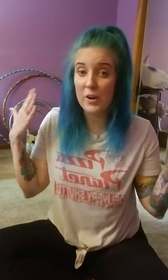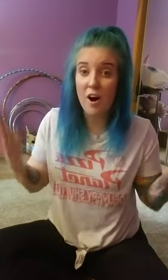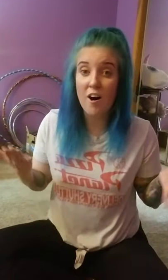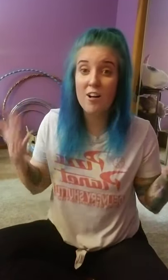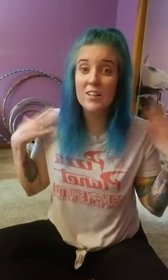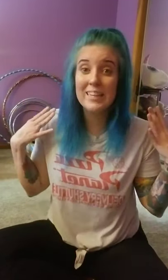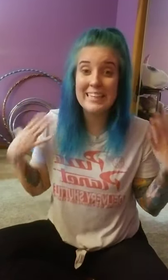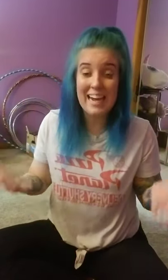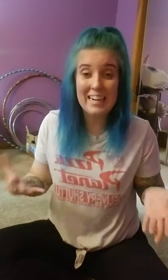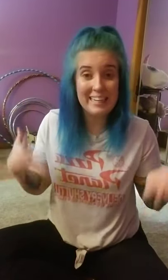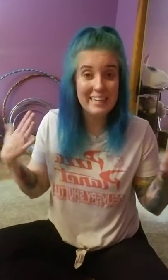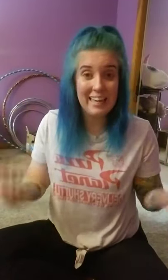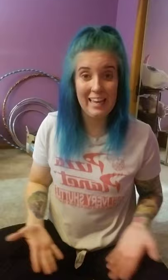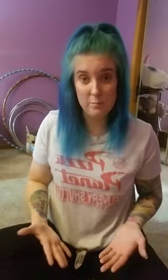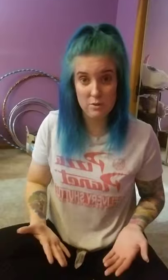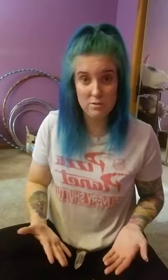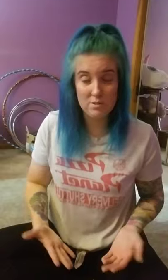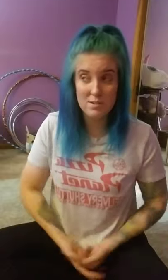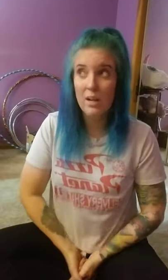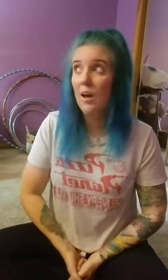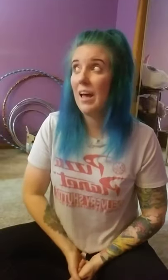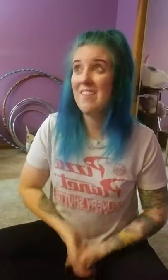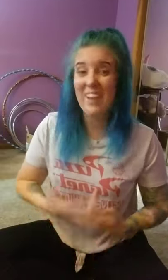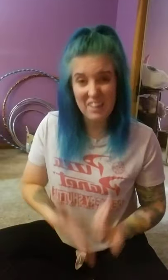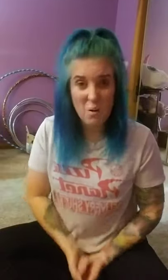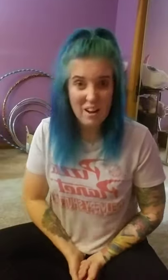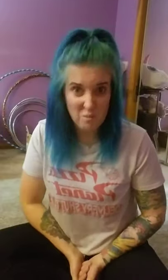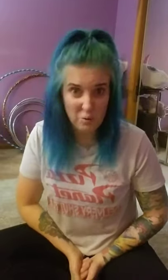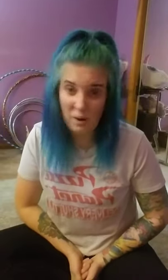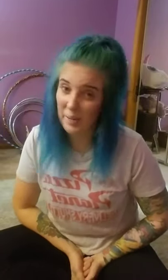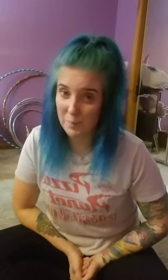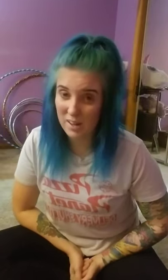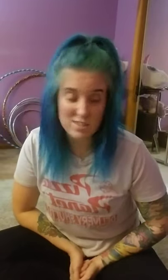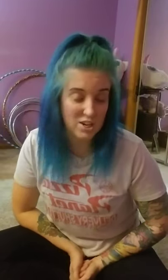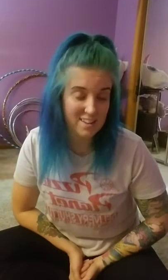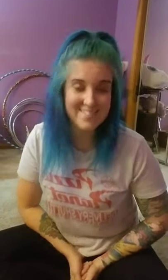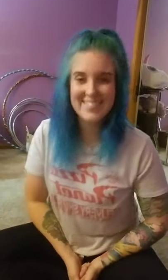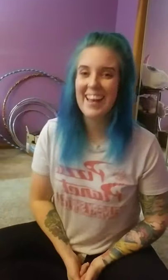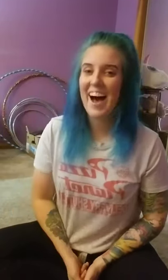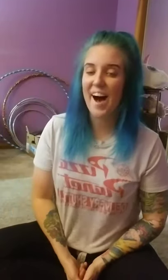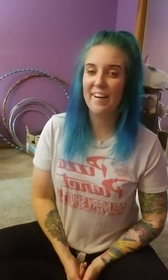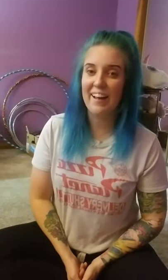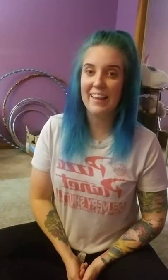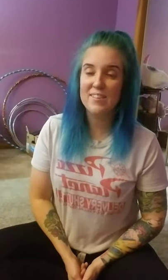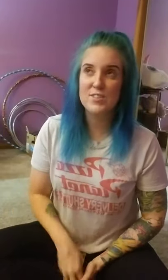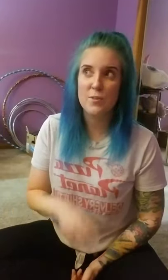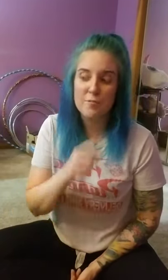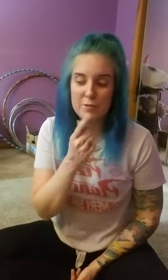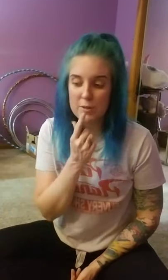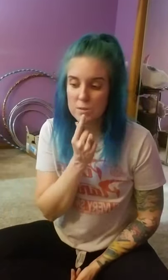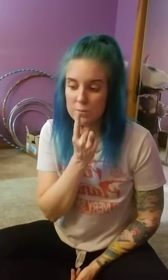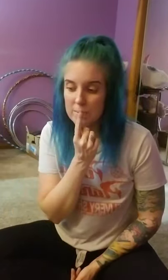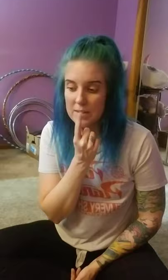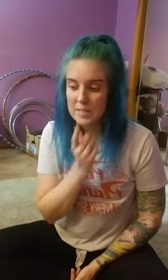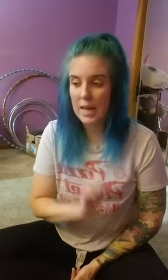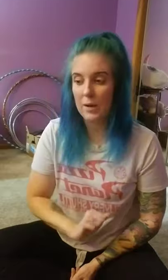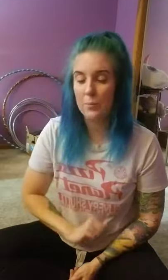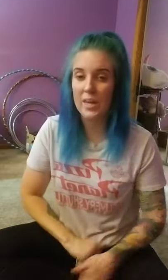all nine animals. If I go out of order, I apologize. All right, so the first three we did, we